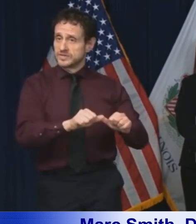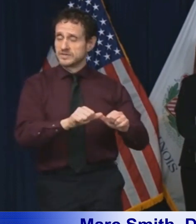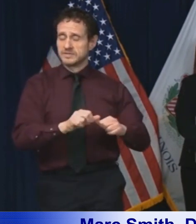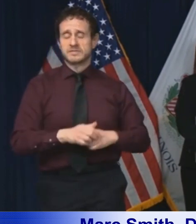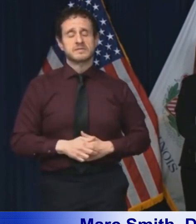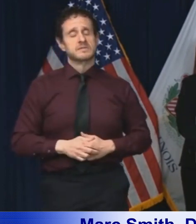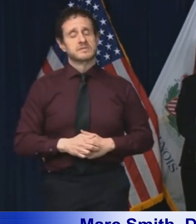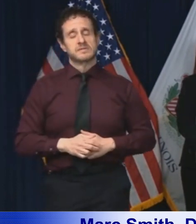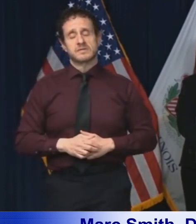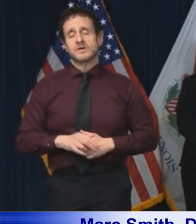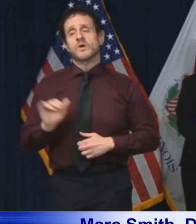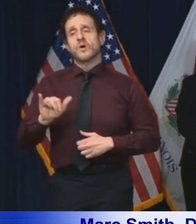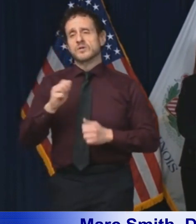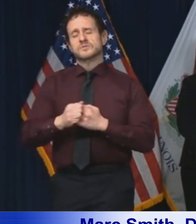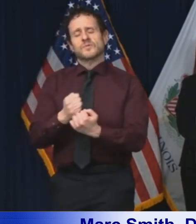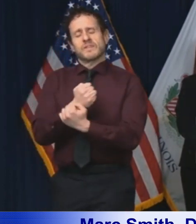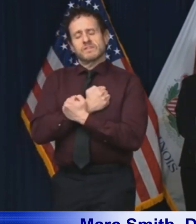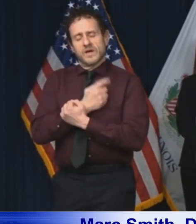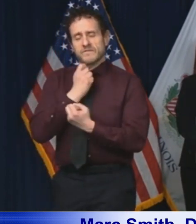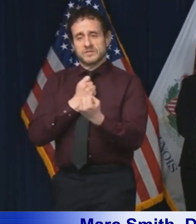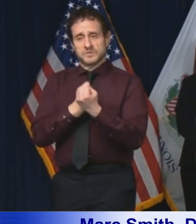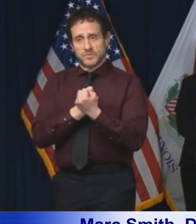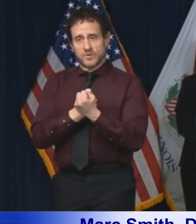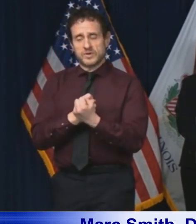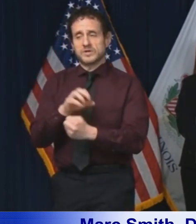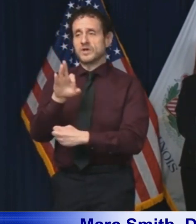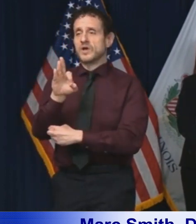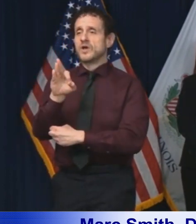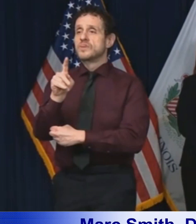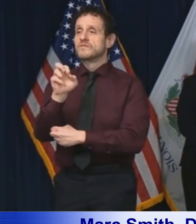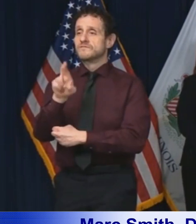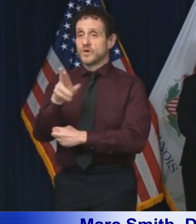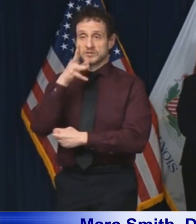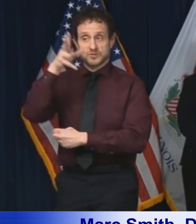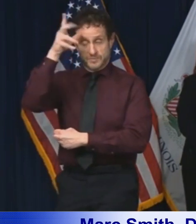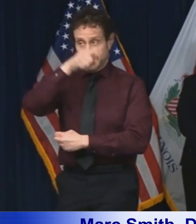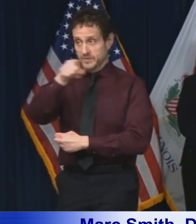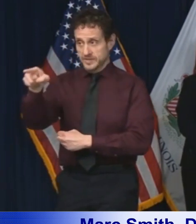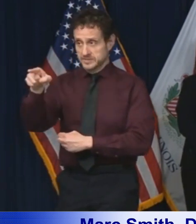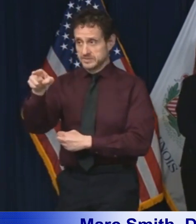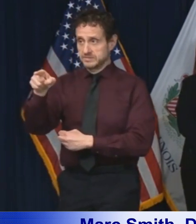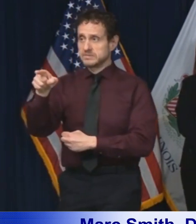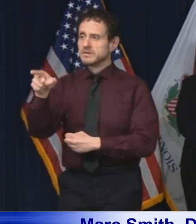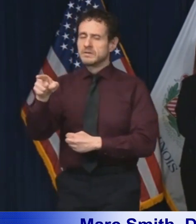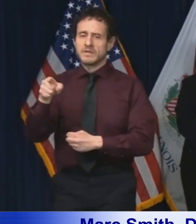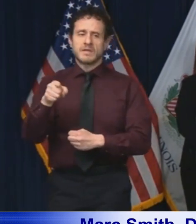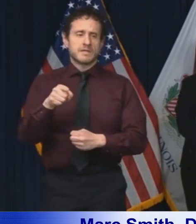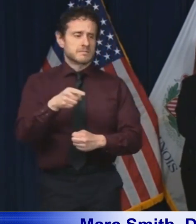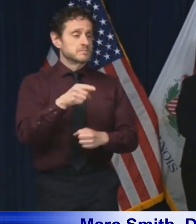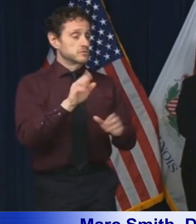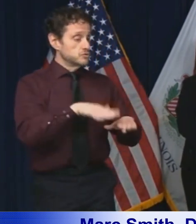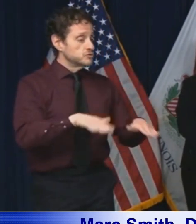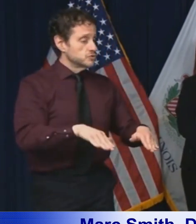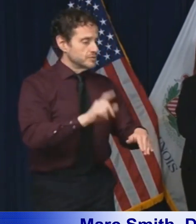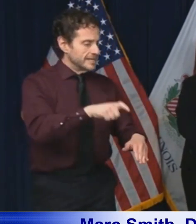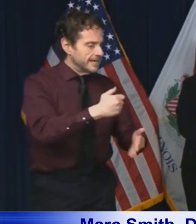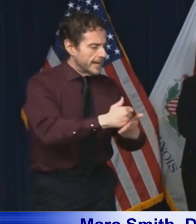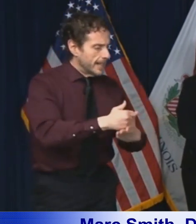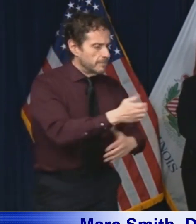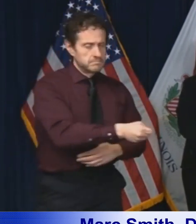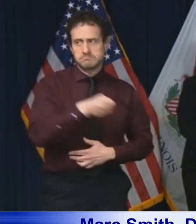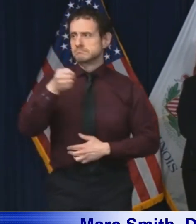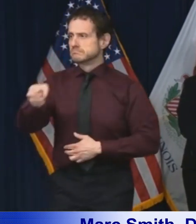And most lovingly and supportingly, our foster parents, who have kept and maintained the care